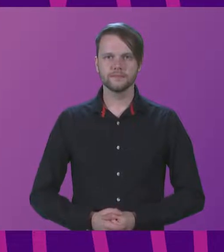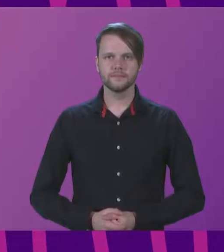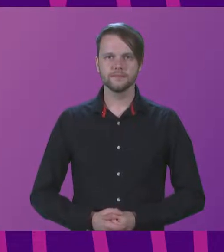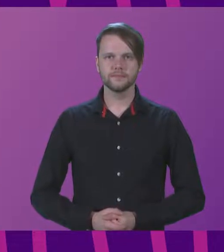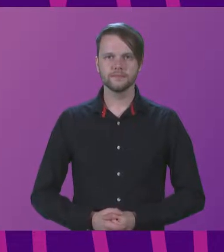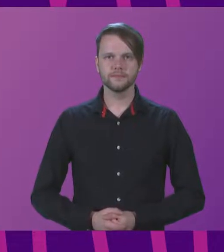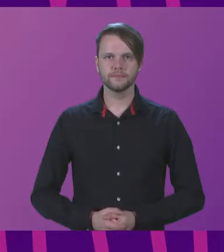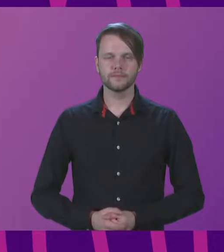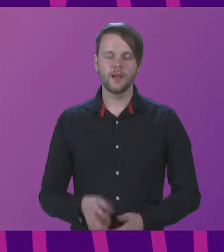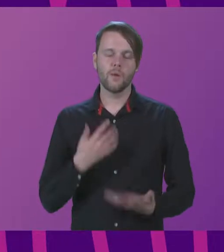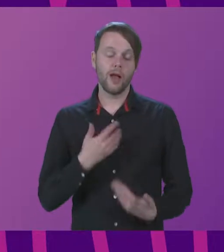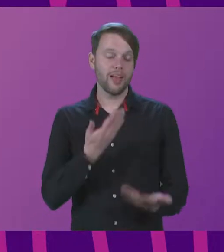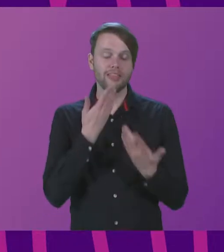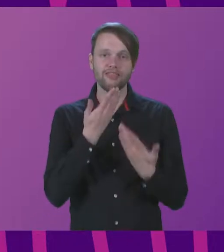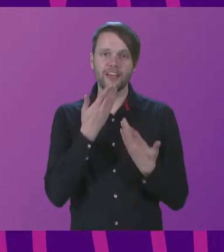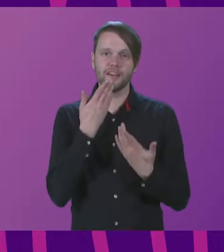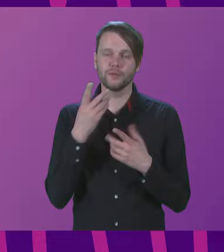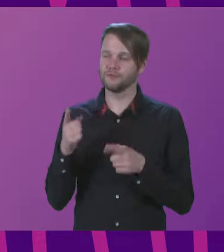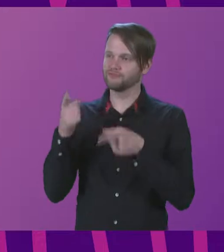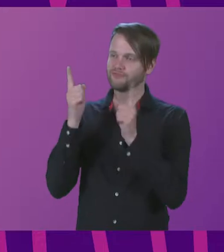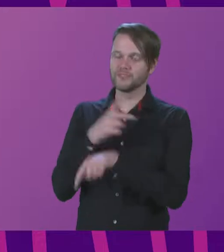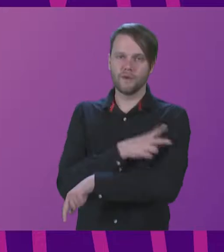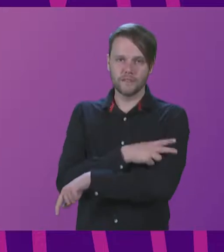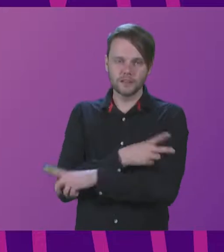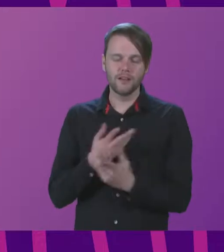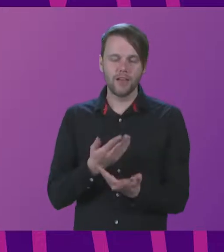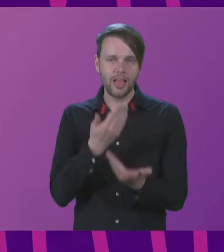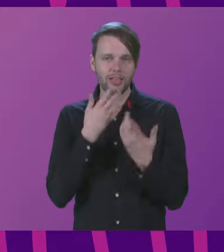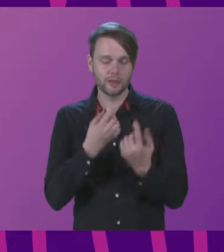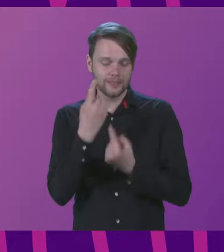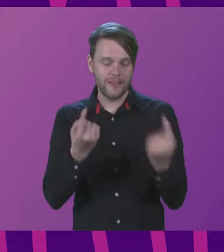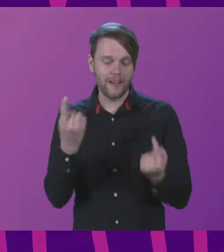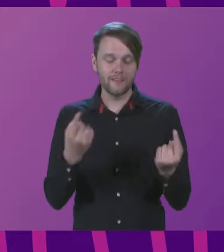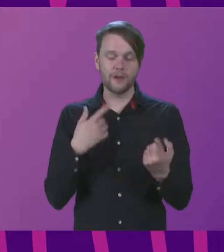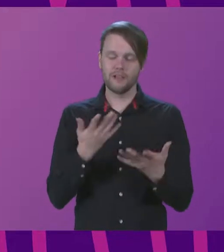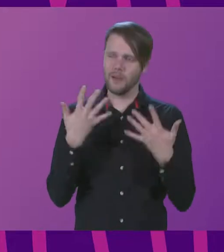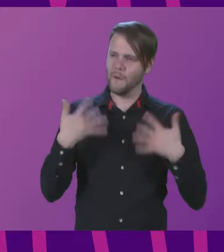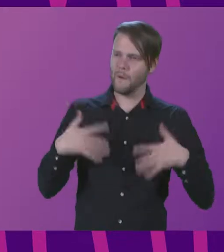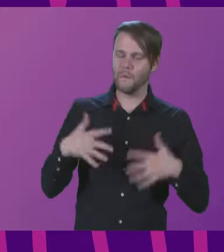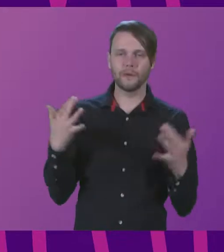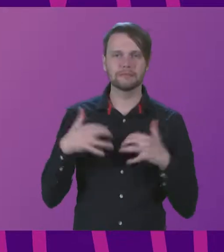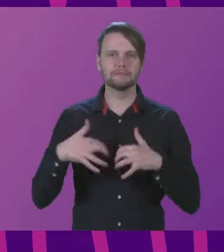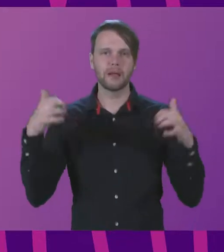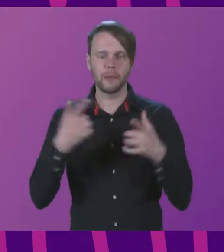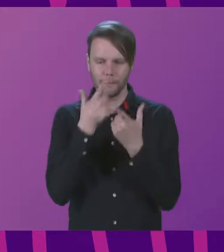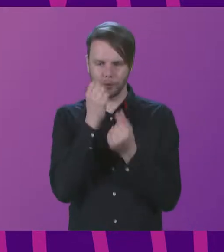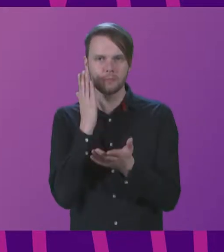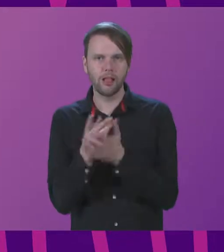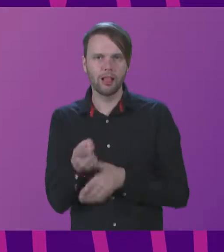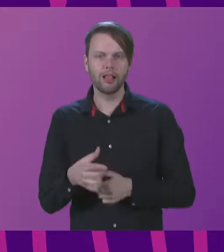Well, thank you to the presiding officer and for everyone who has made this extraordinary summit possible.